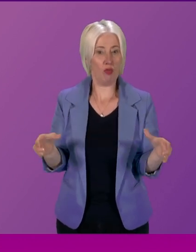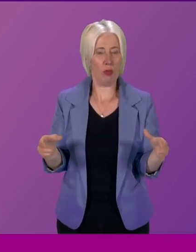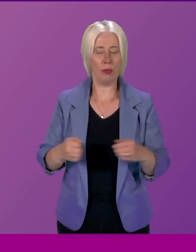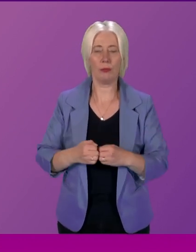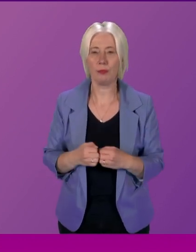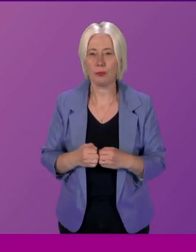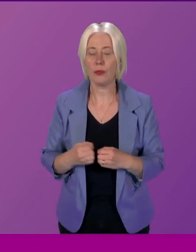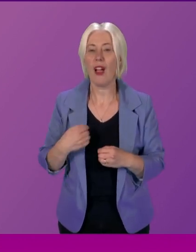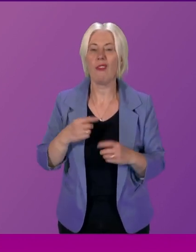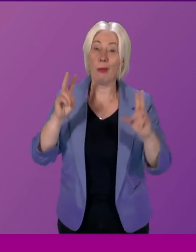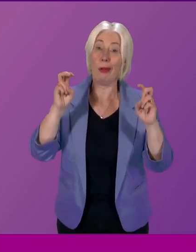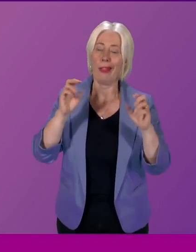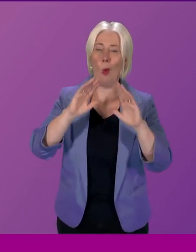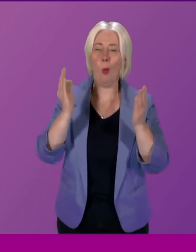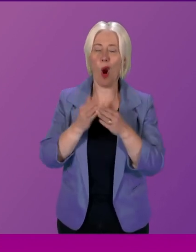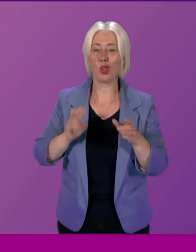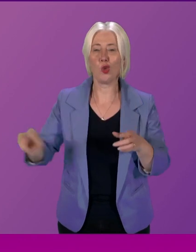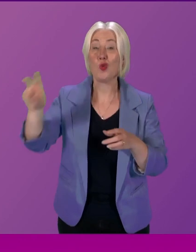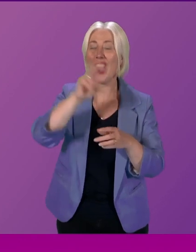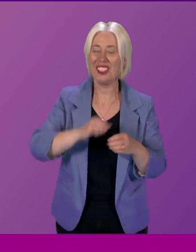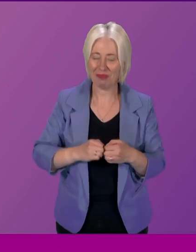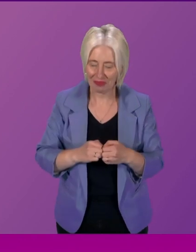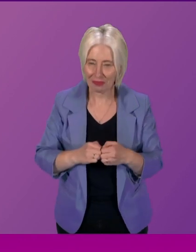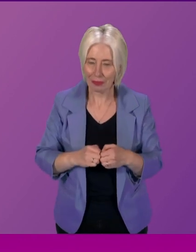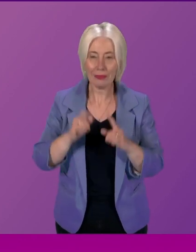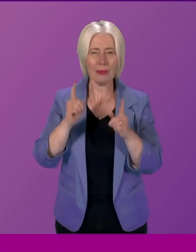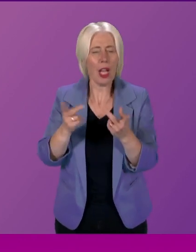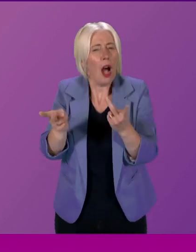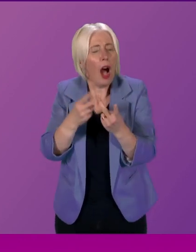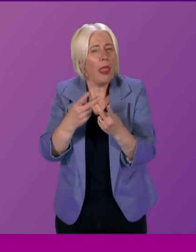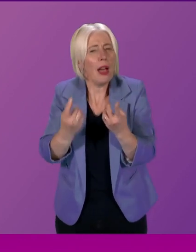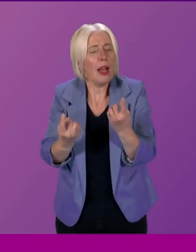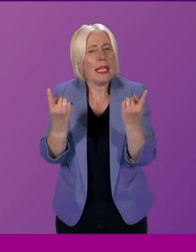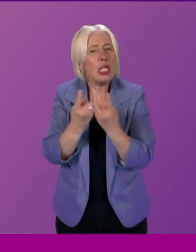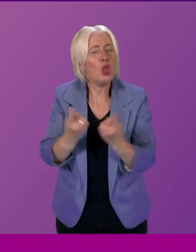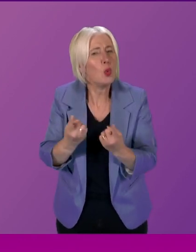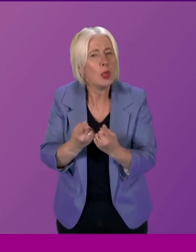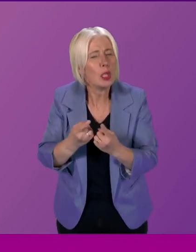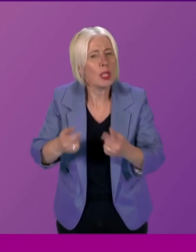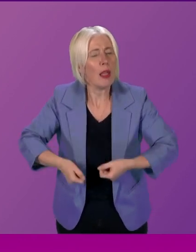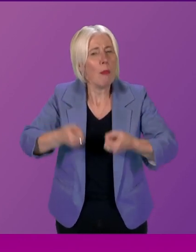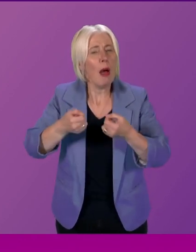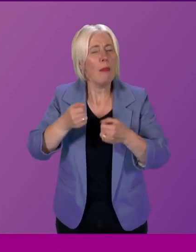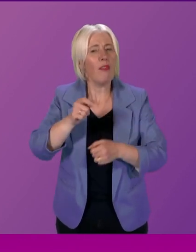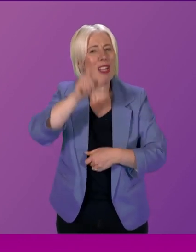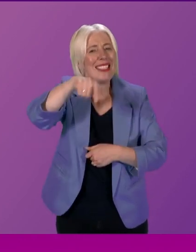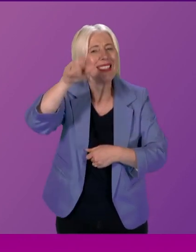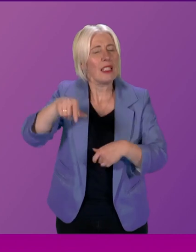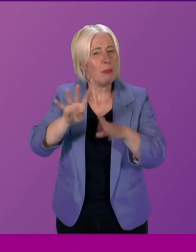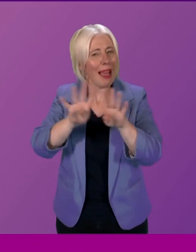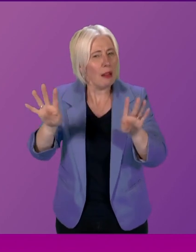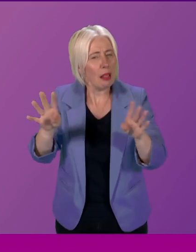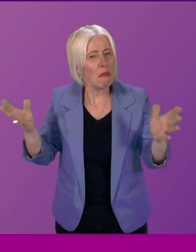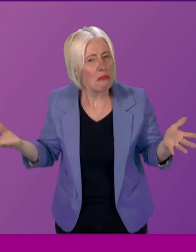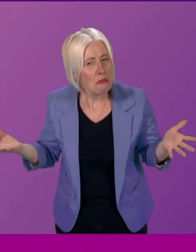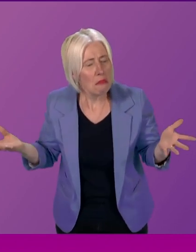of the World Tour, are there particular types of issues that lend themselves to citizens' panels? And in a